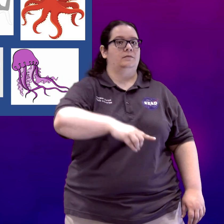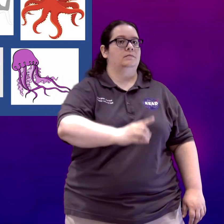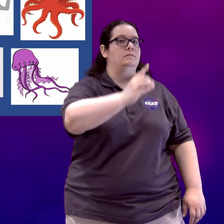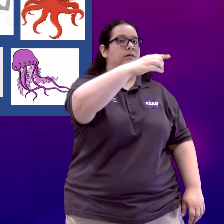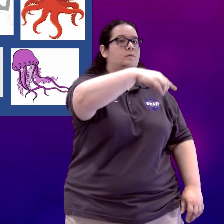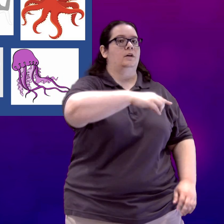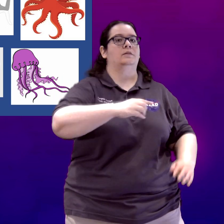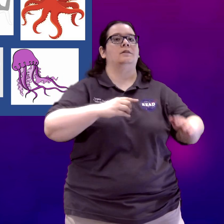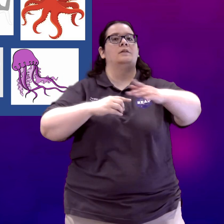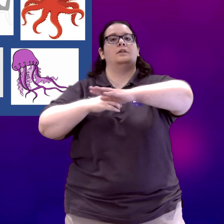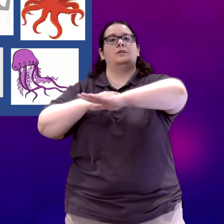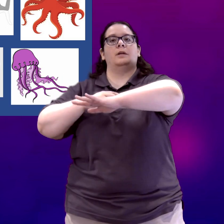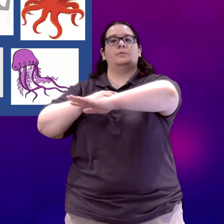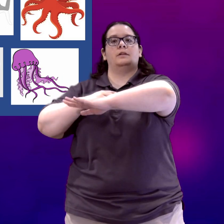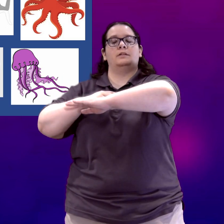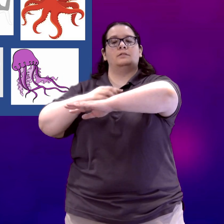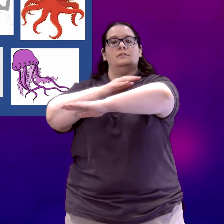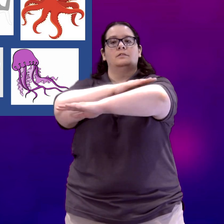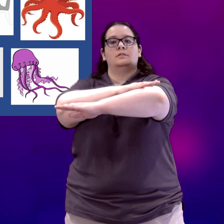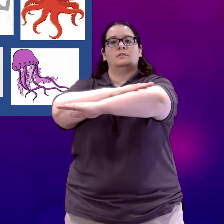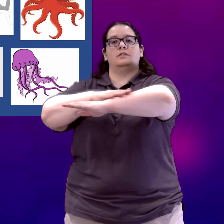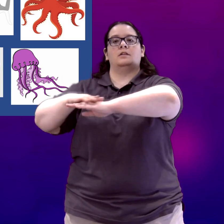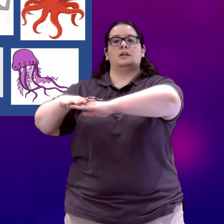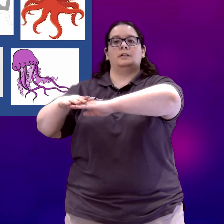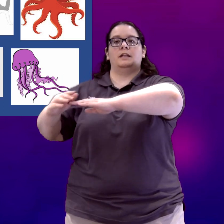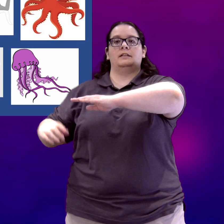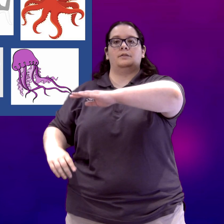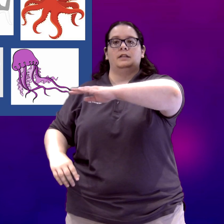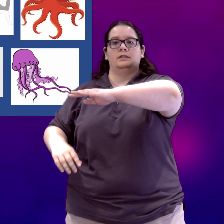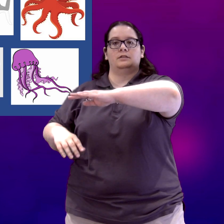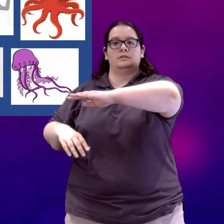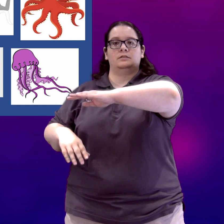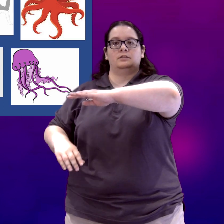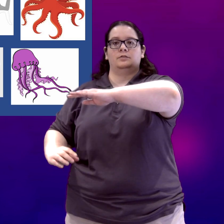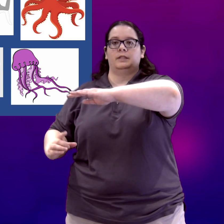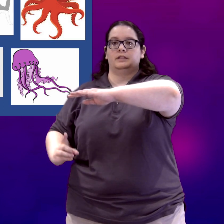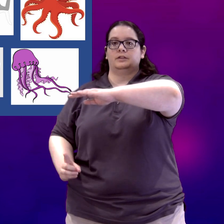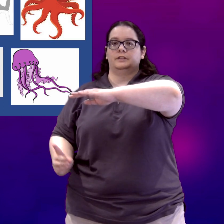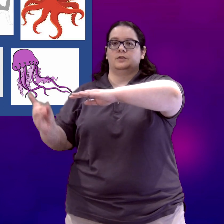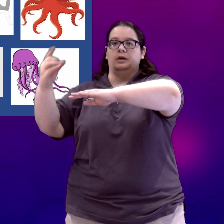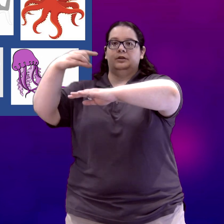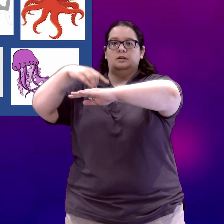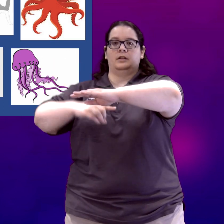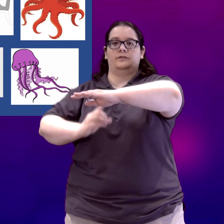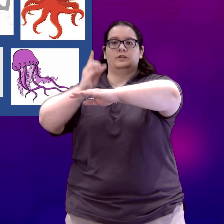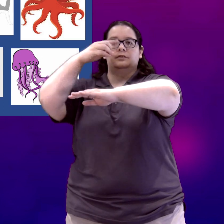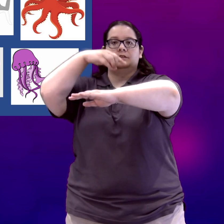in the water. You might put your non-dominant hand out here to be the surface of the water and have your dolphin